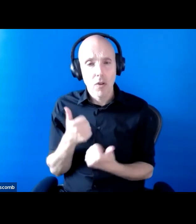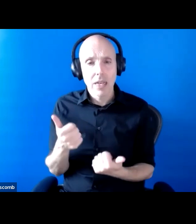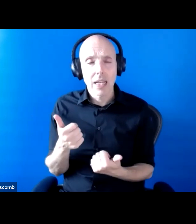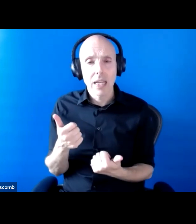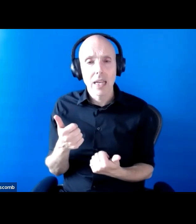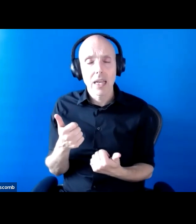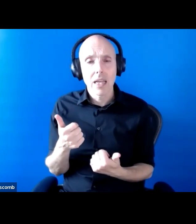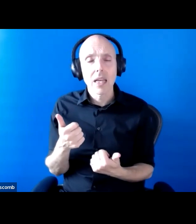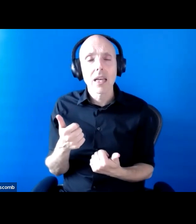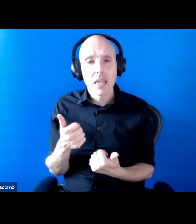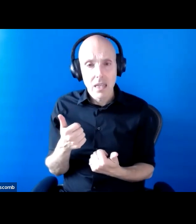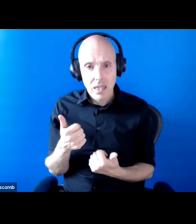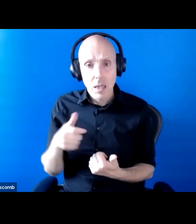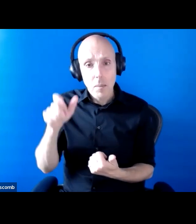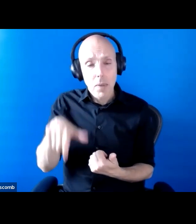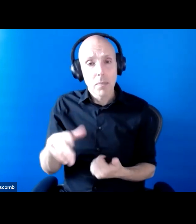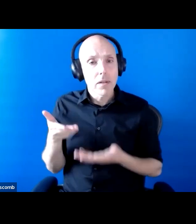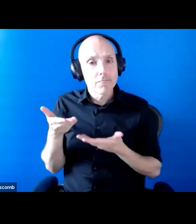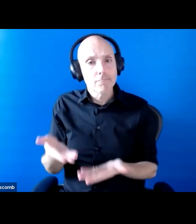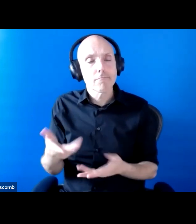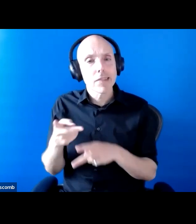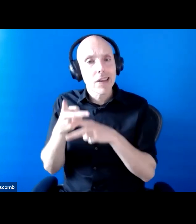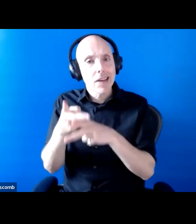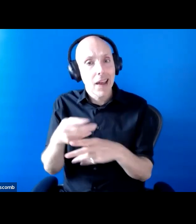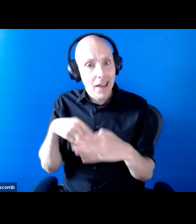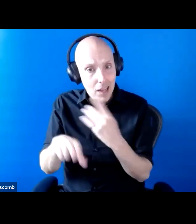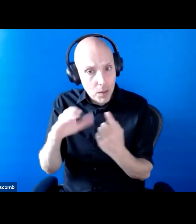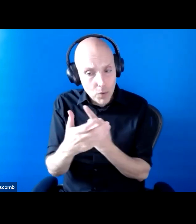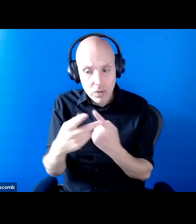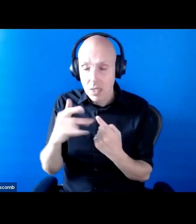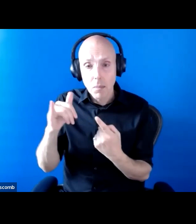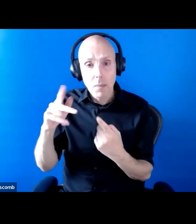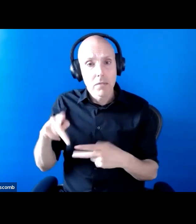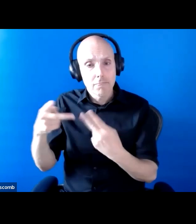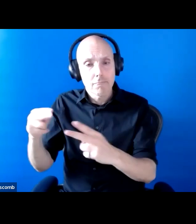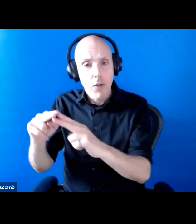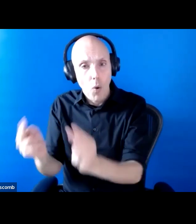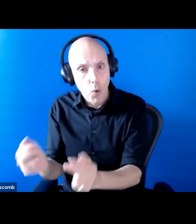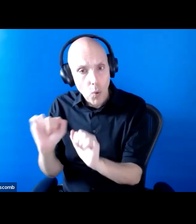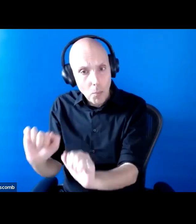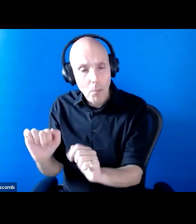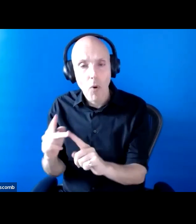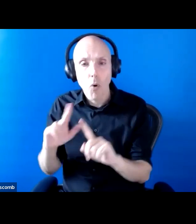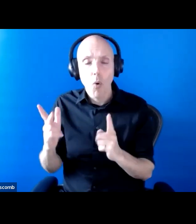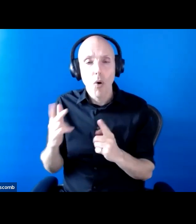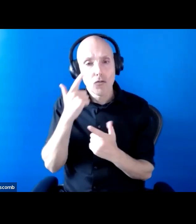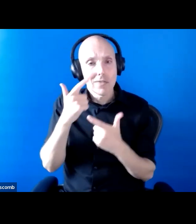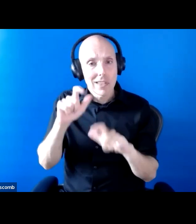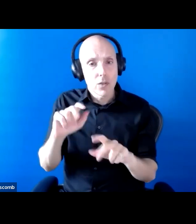community, either in people's homes or residential homes or supported living, found themselves without